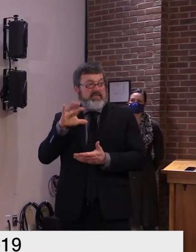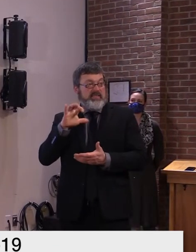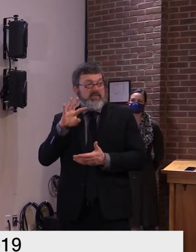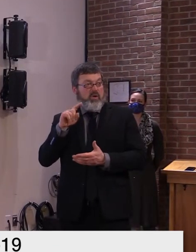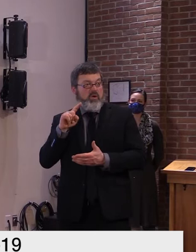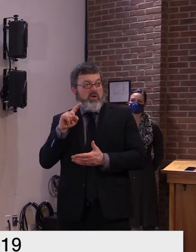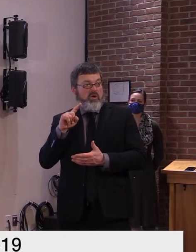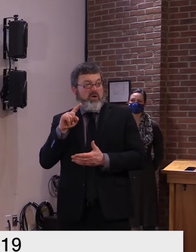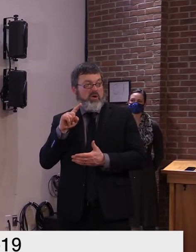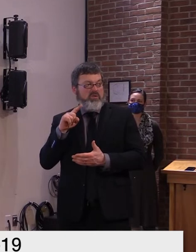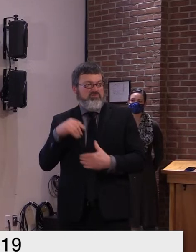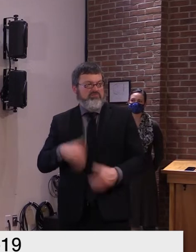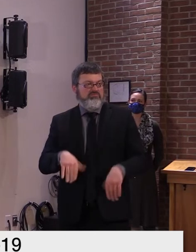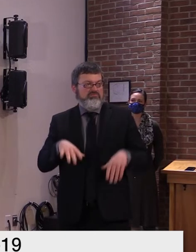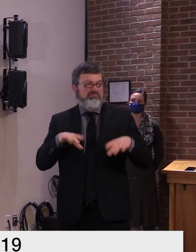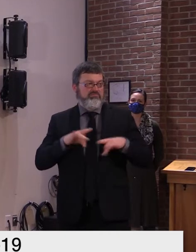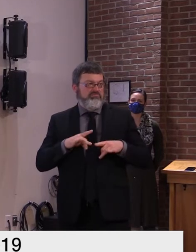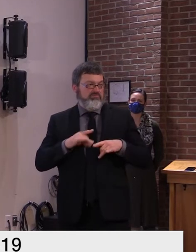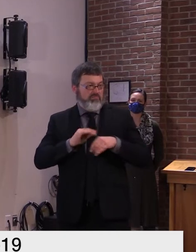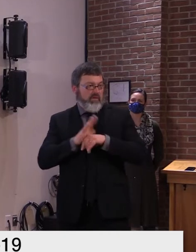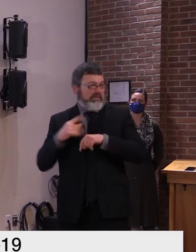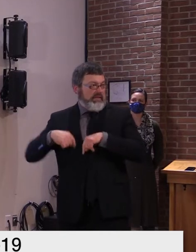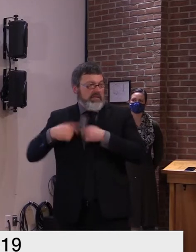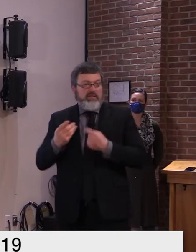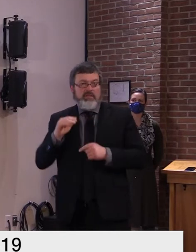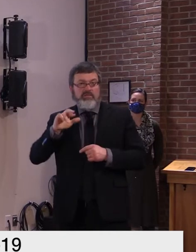and 93 deaths